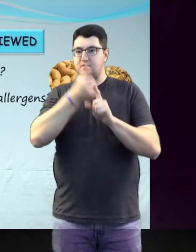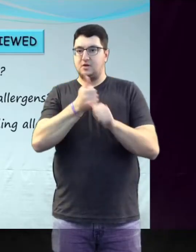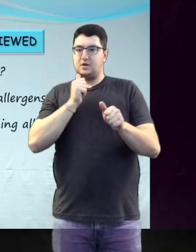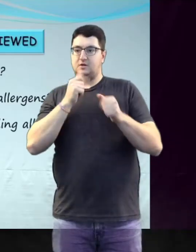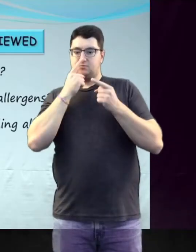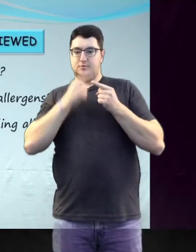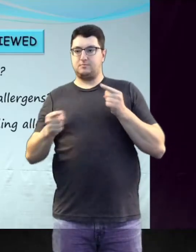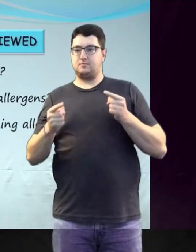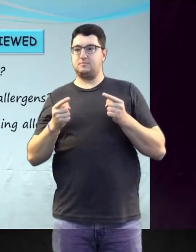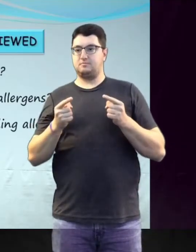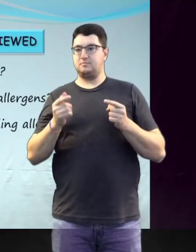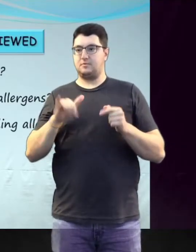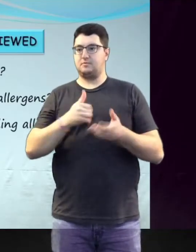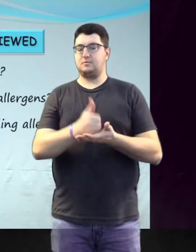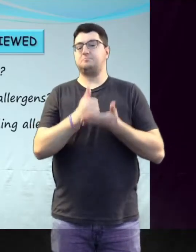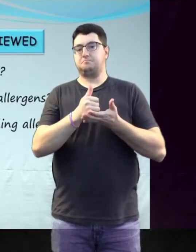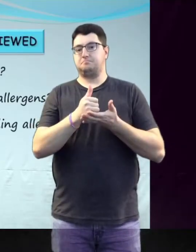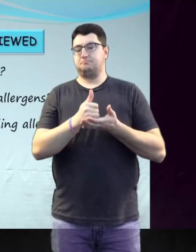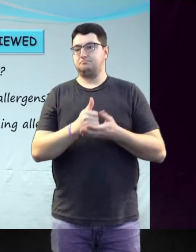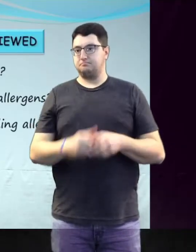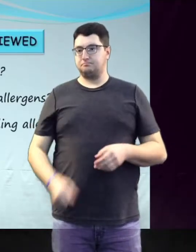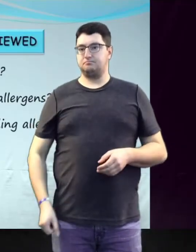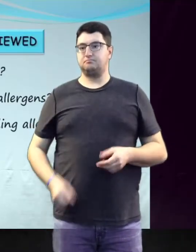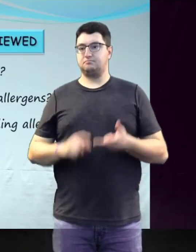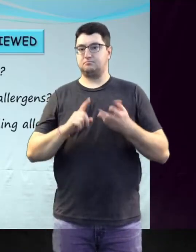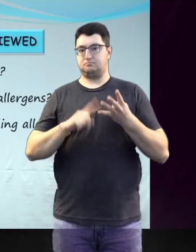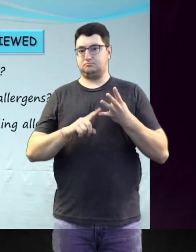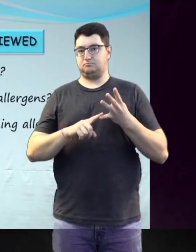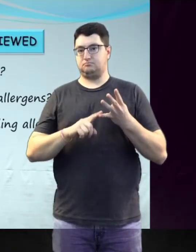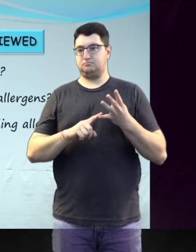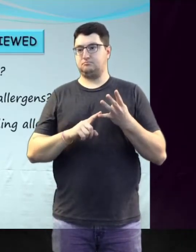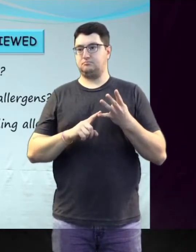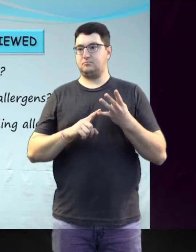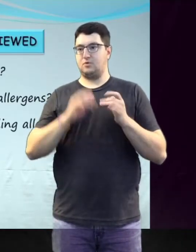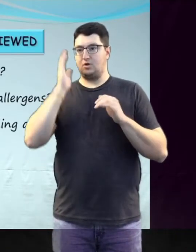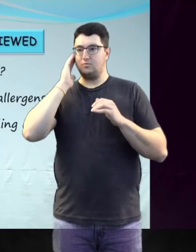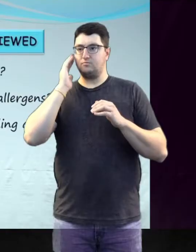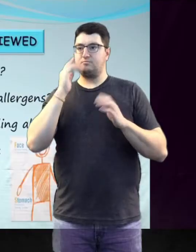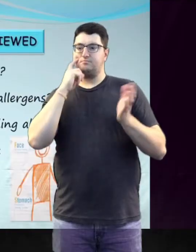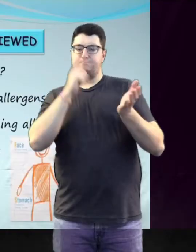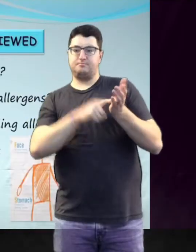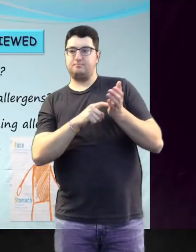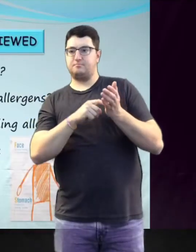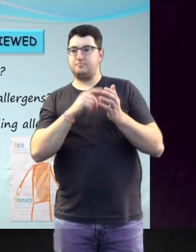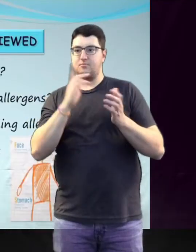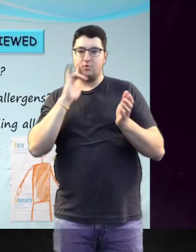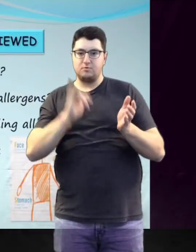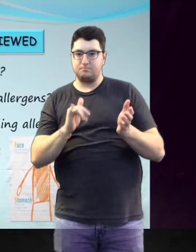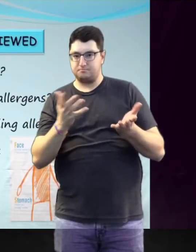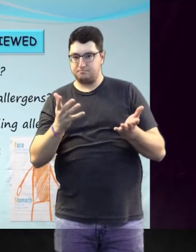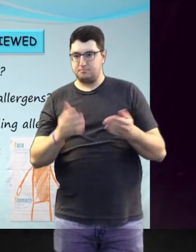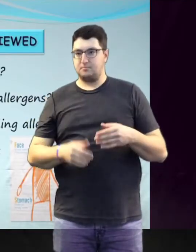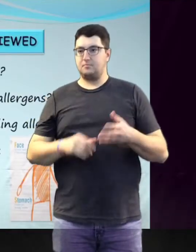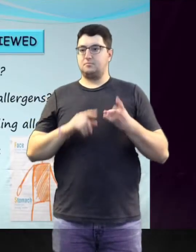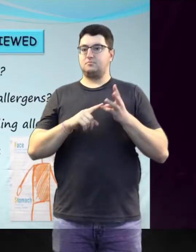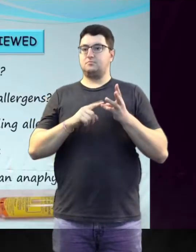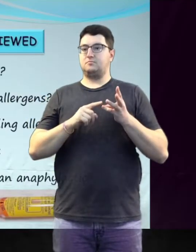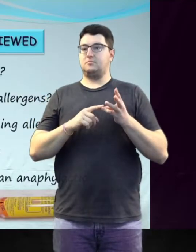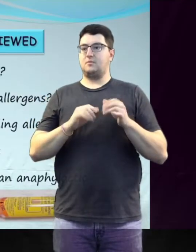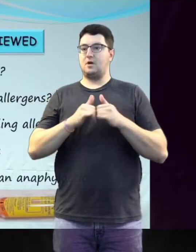understand that avoidance is important in managing anaphylaxis, know the signs of anaphylaxis, and how to